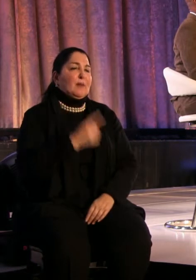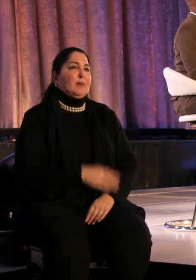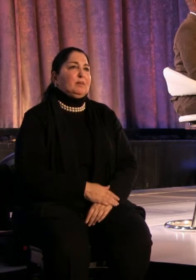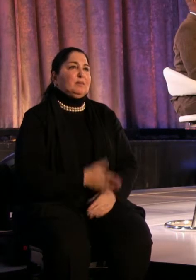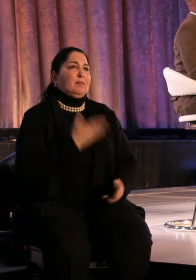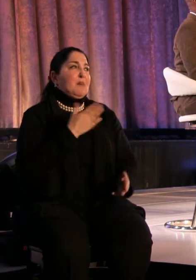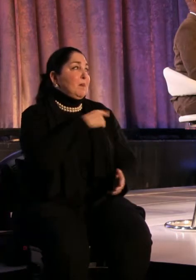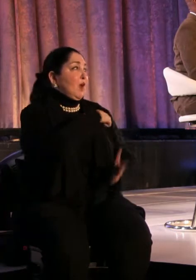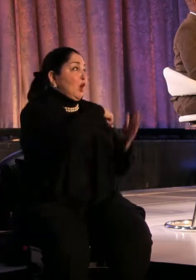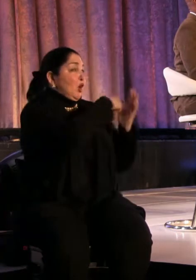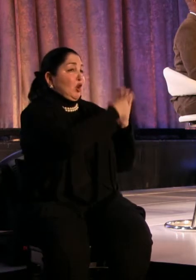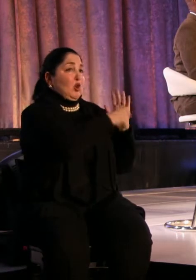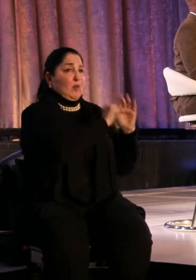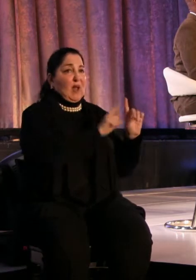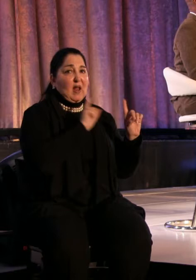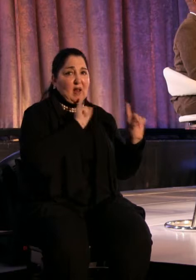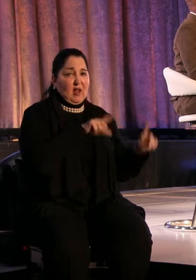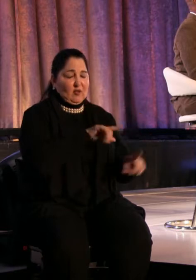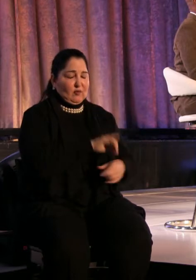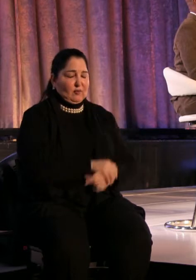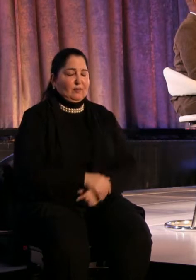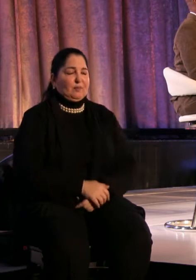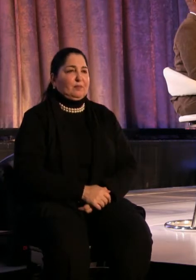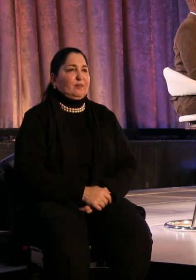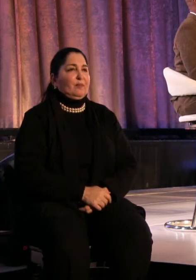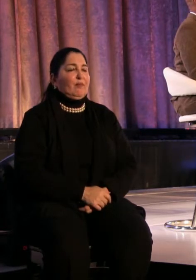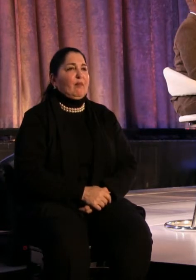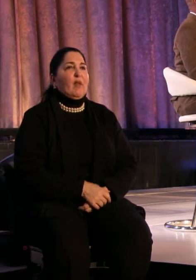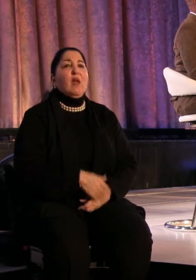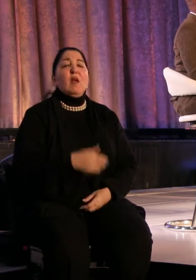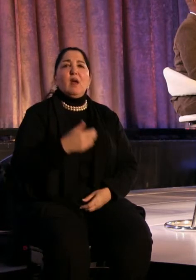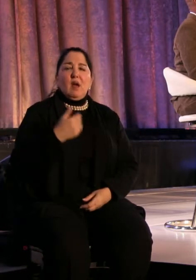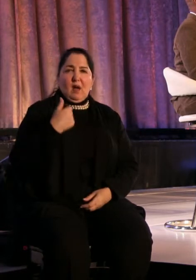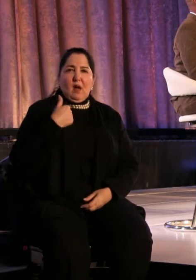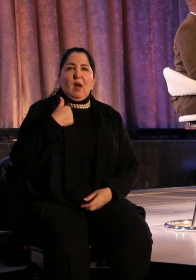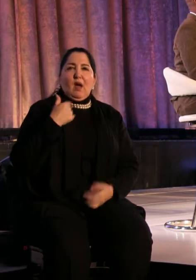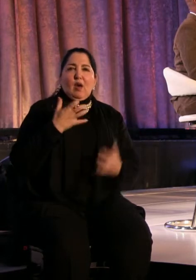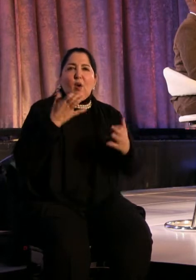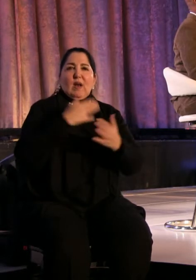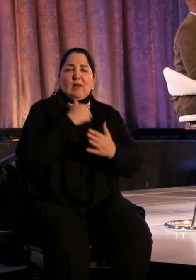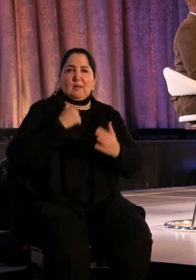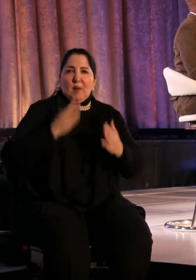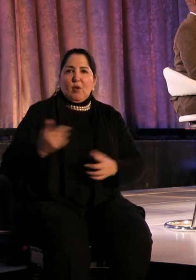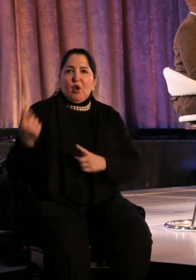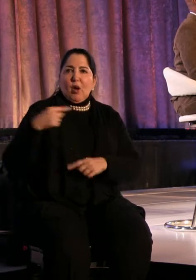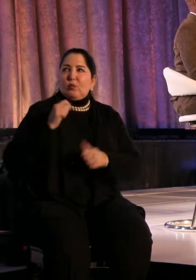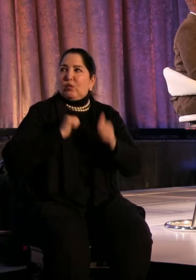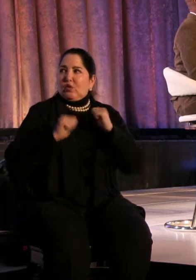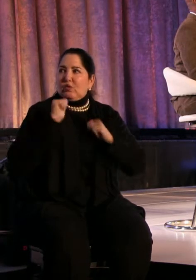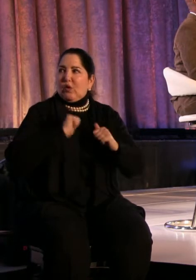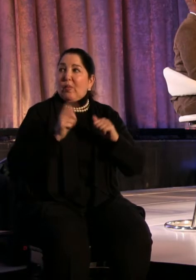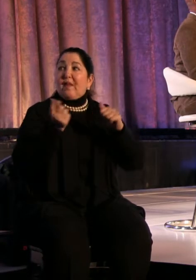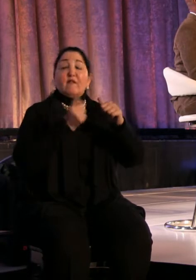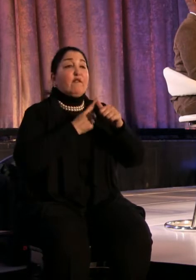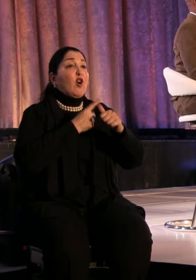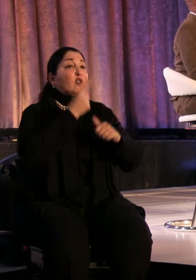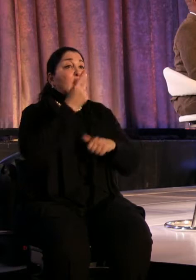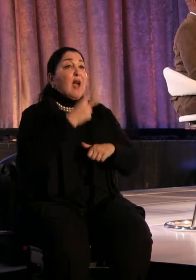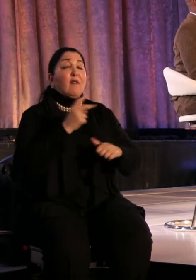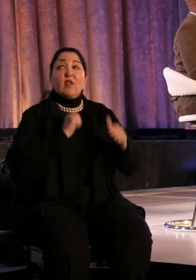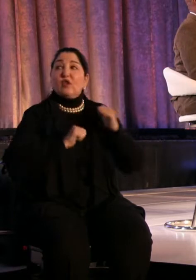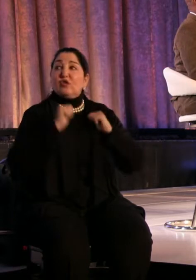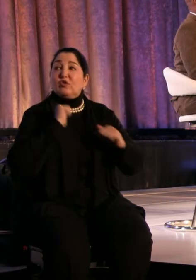guys can speak to this. I had an audience member come to a show where the first half of the show is very